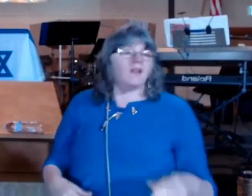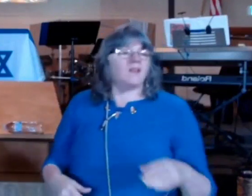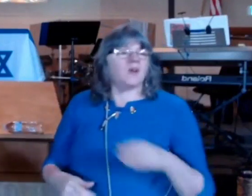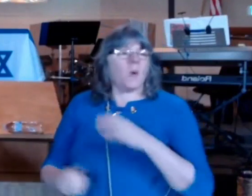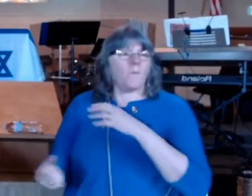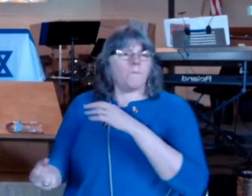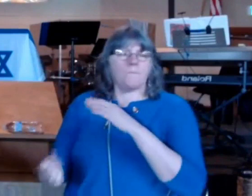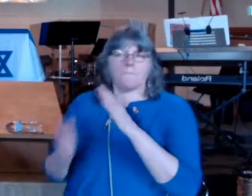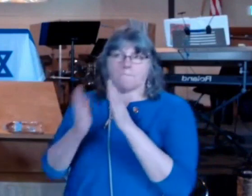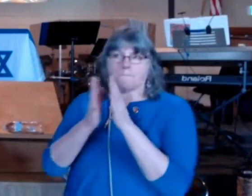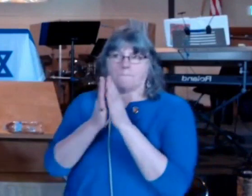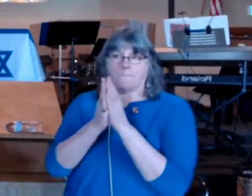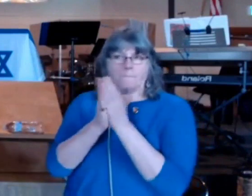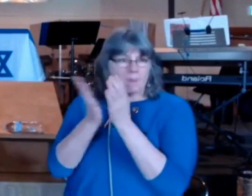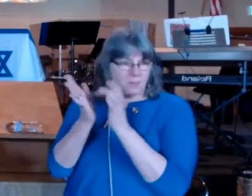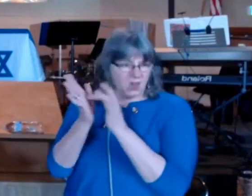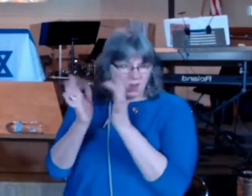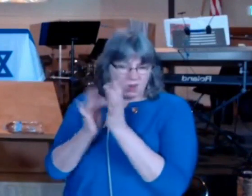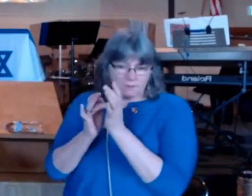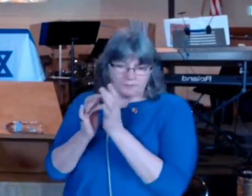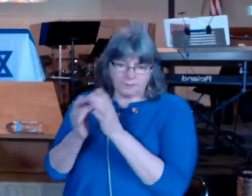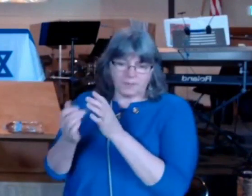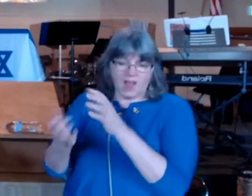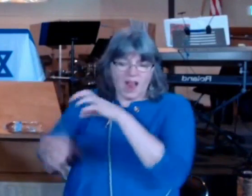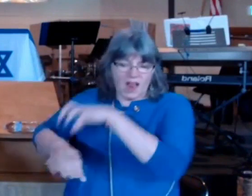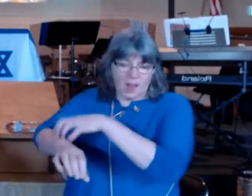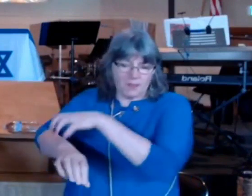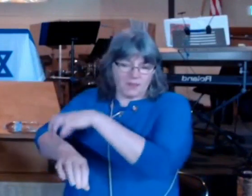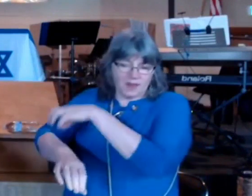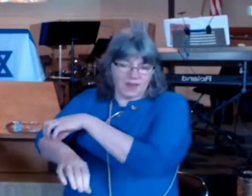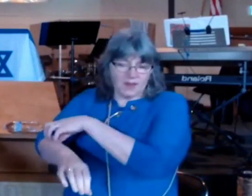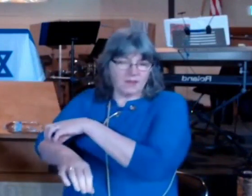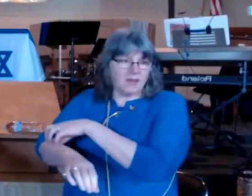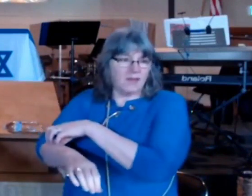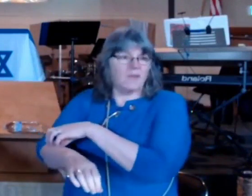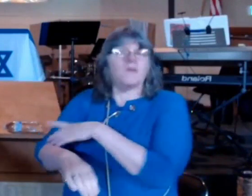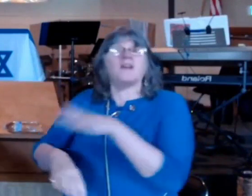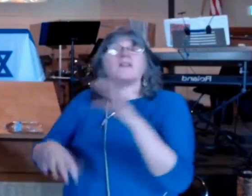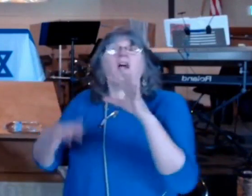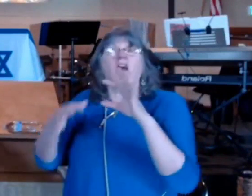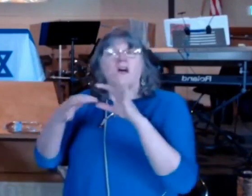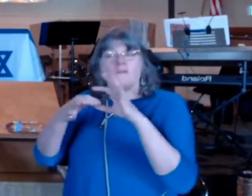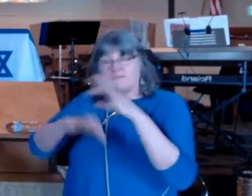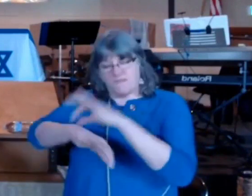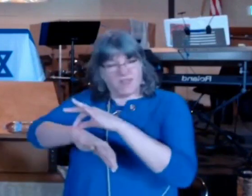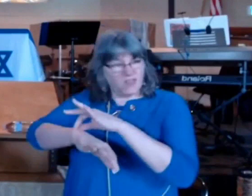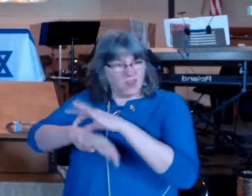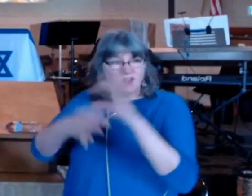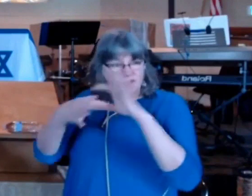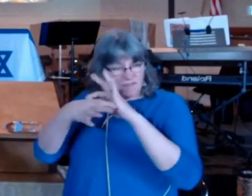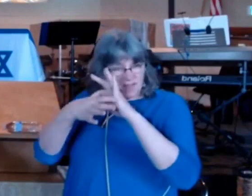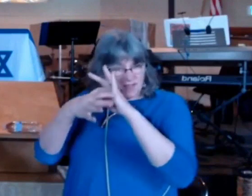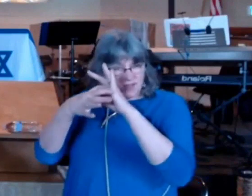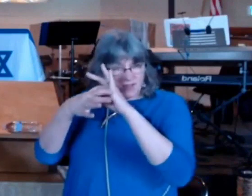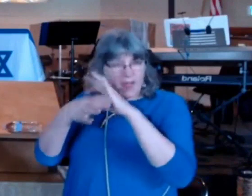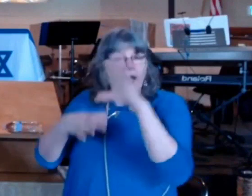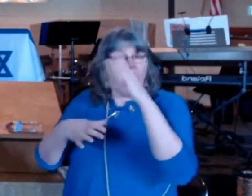and it also was a spiritual condition that in the